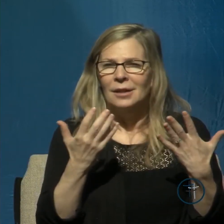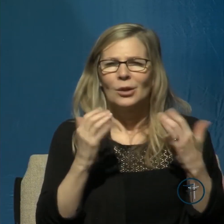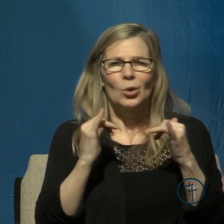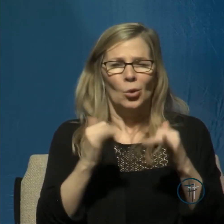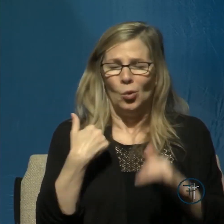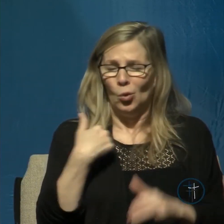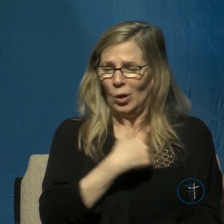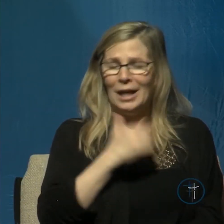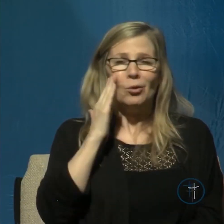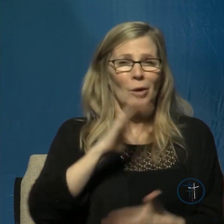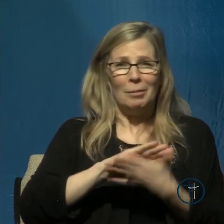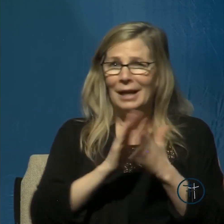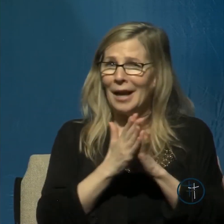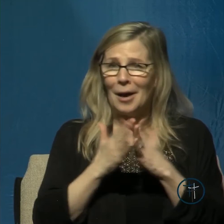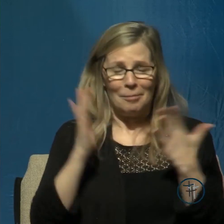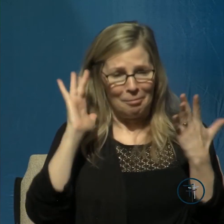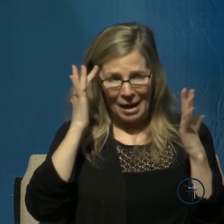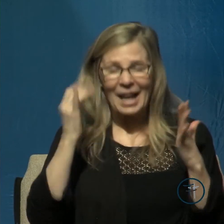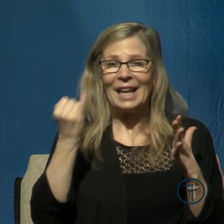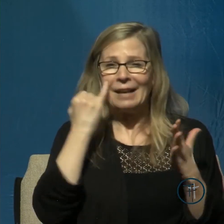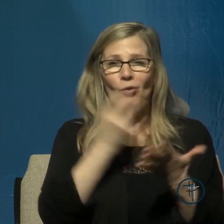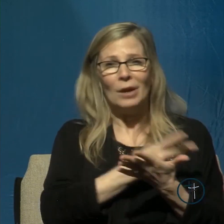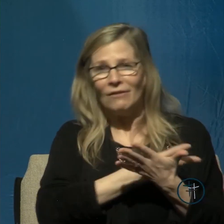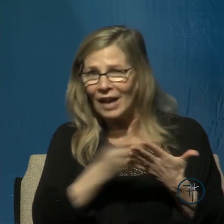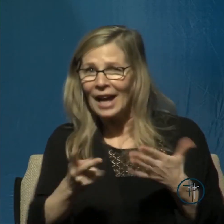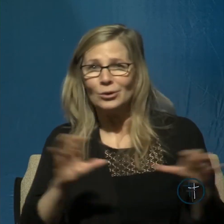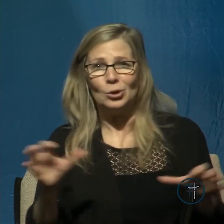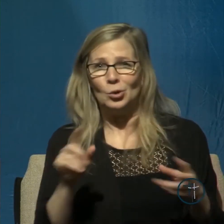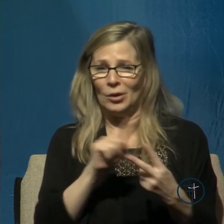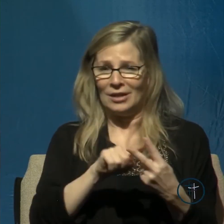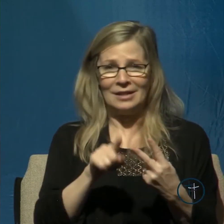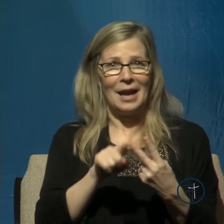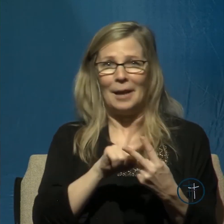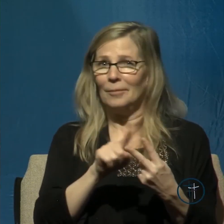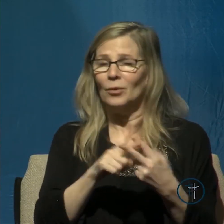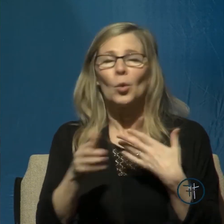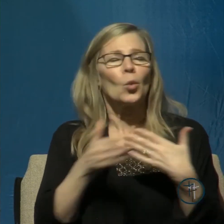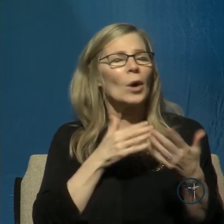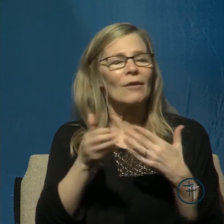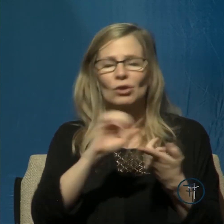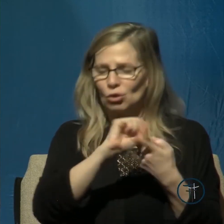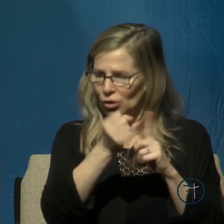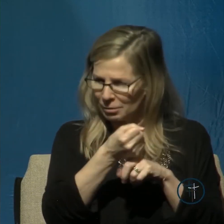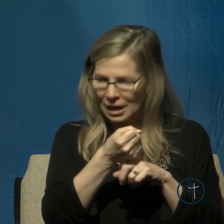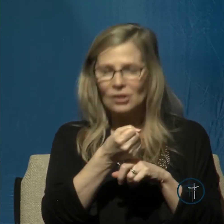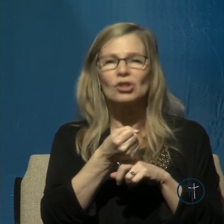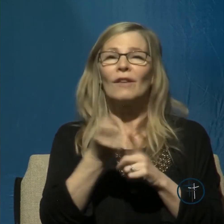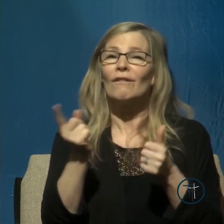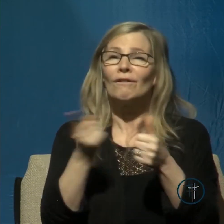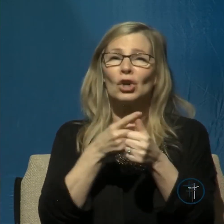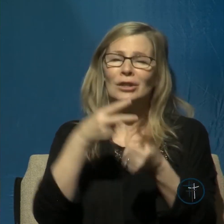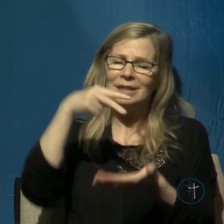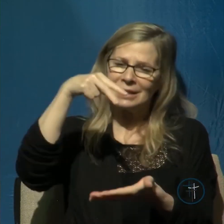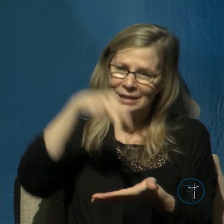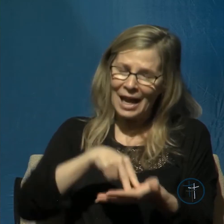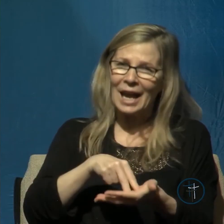panic-stricken and agitated if we fail to do the same whatever the circumstances therefore stand wait for a moment